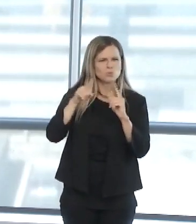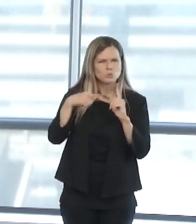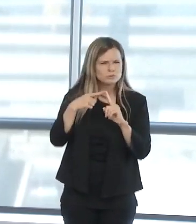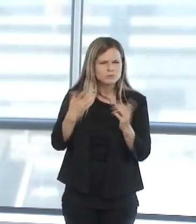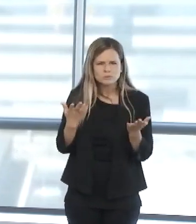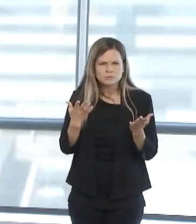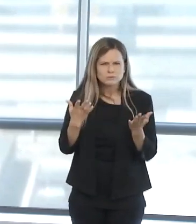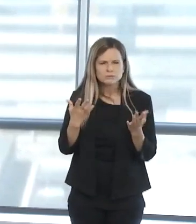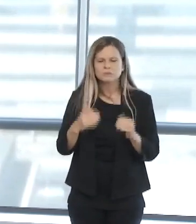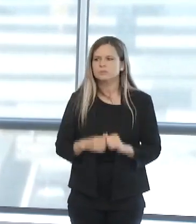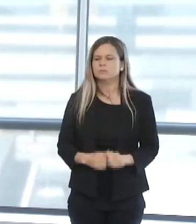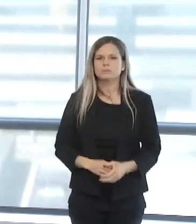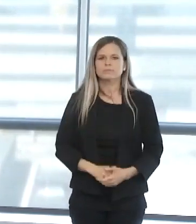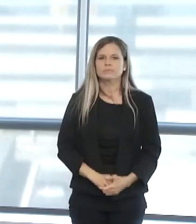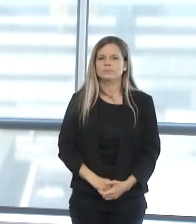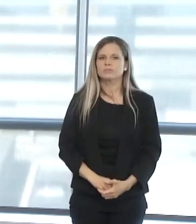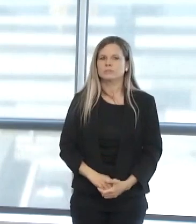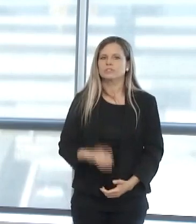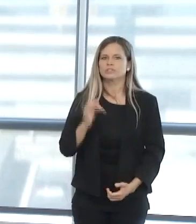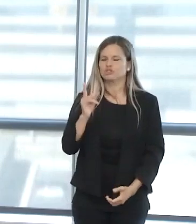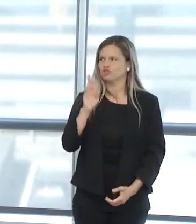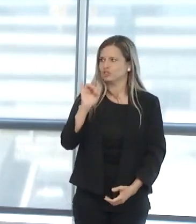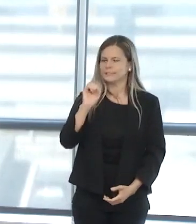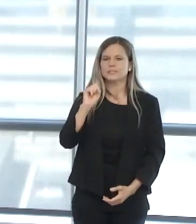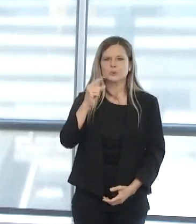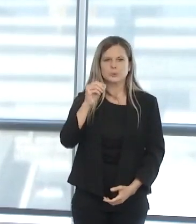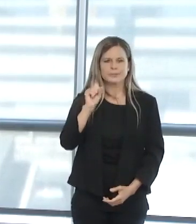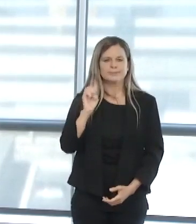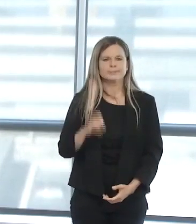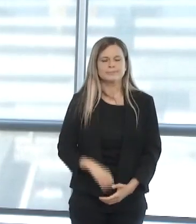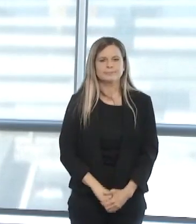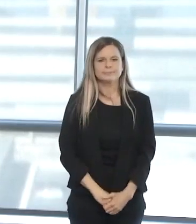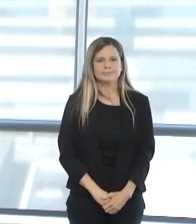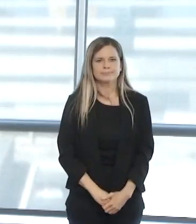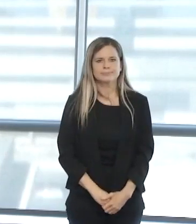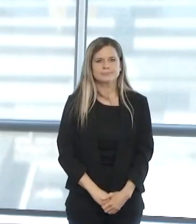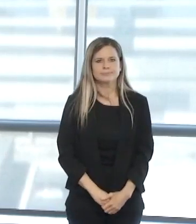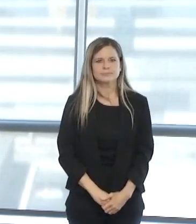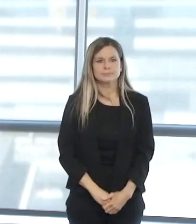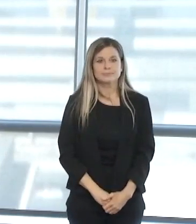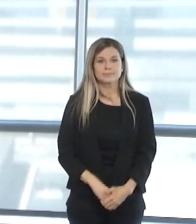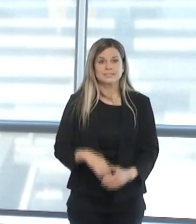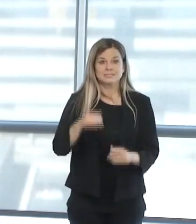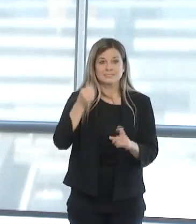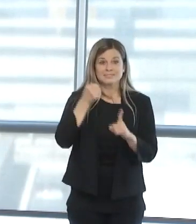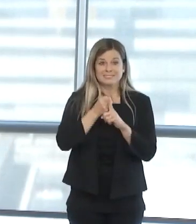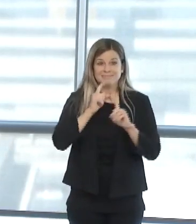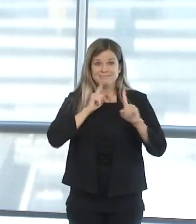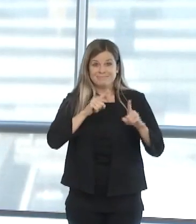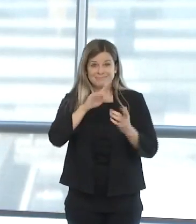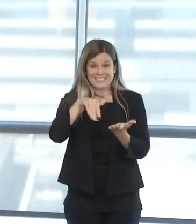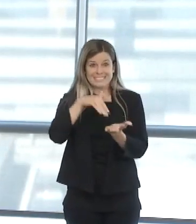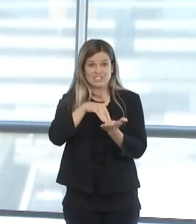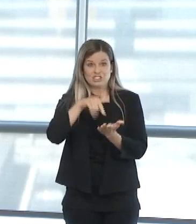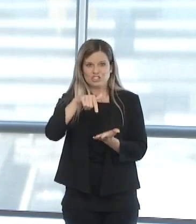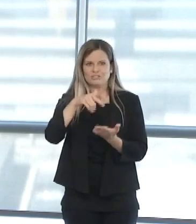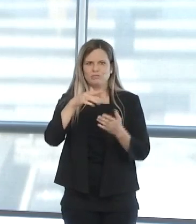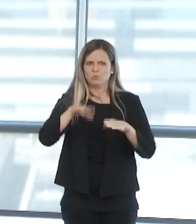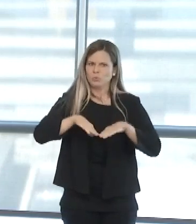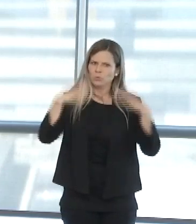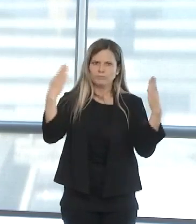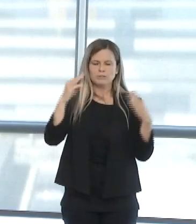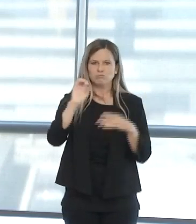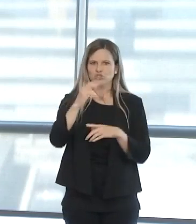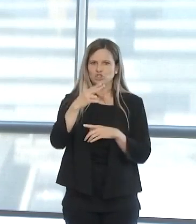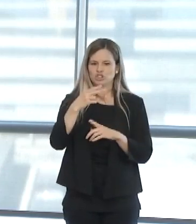Thank you, Jennifer. In some ways, the Incident Command Center officially opened in early March, and so some of our planning